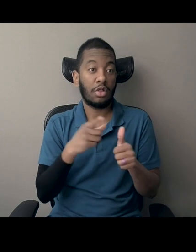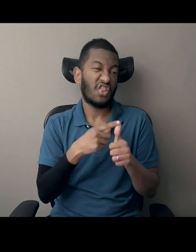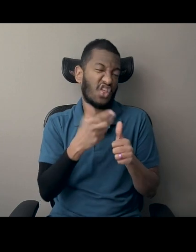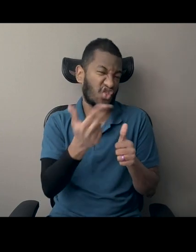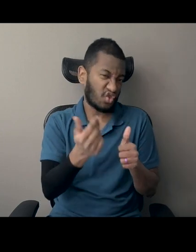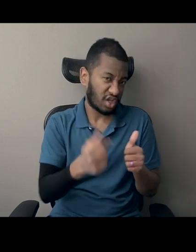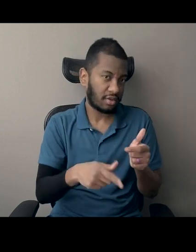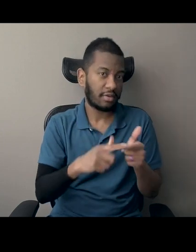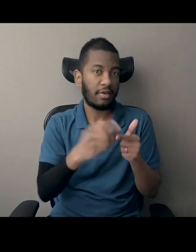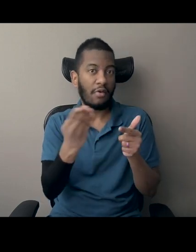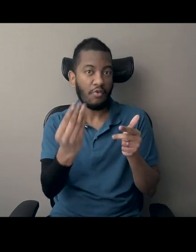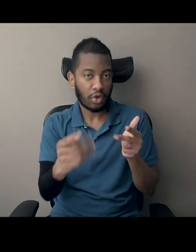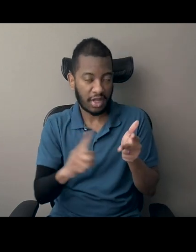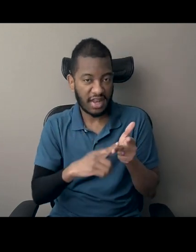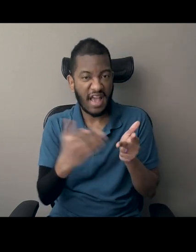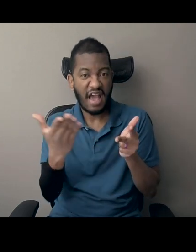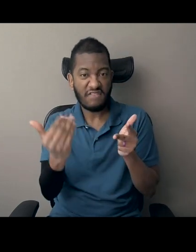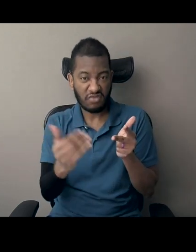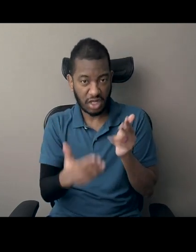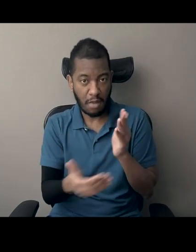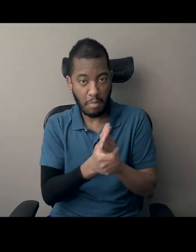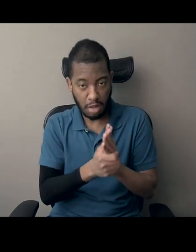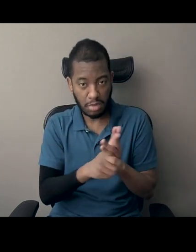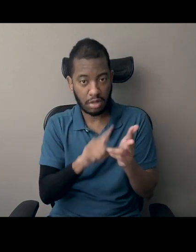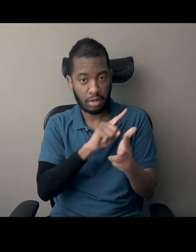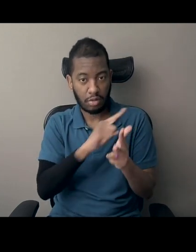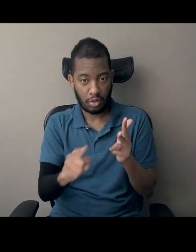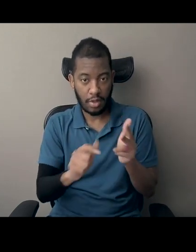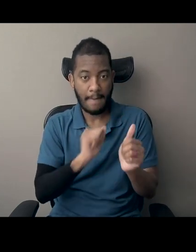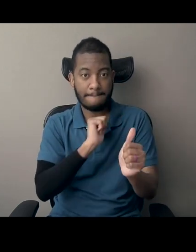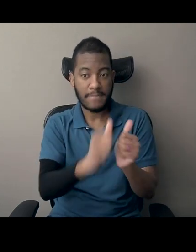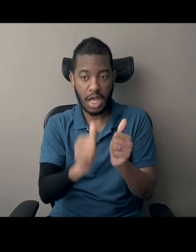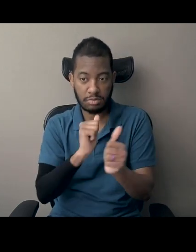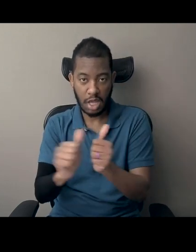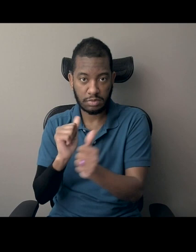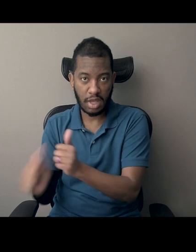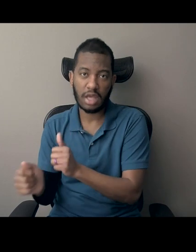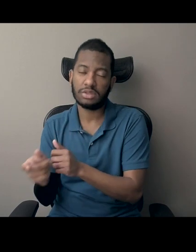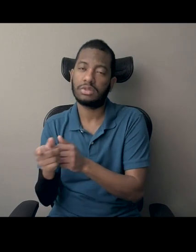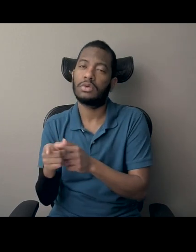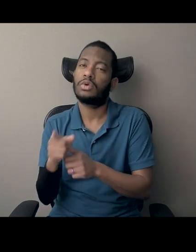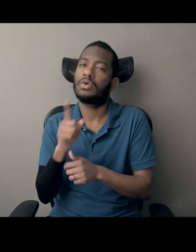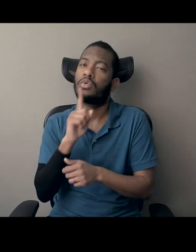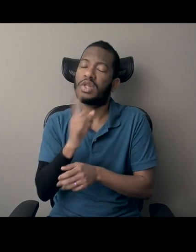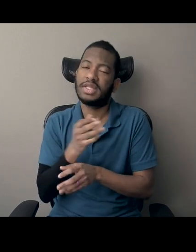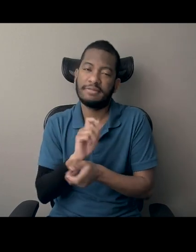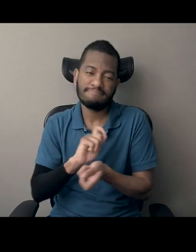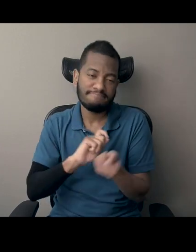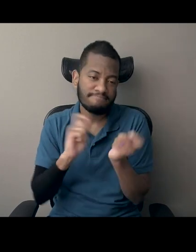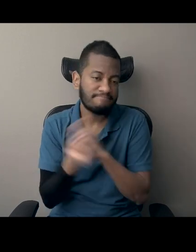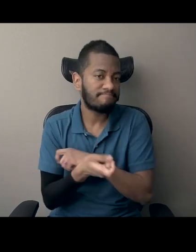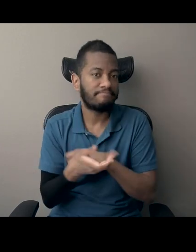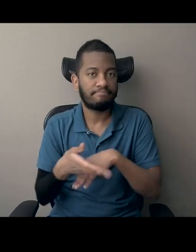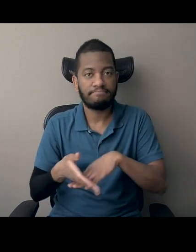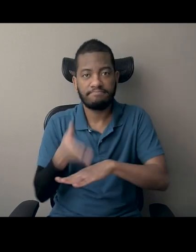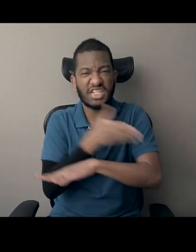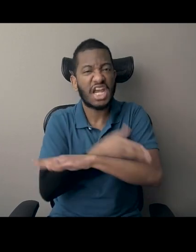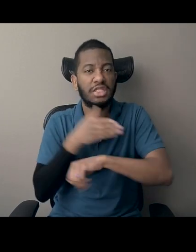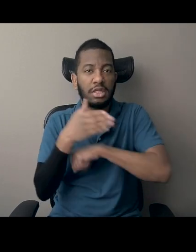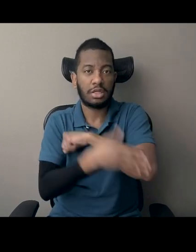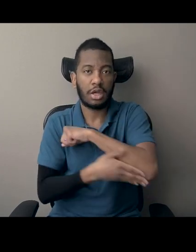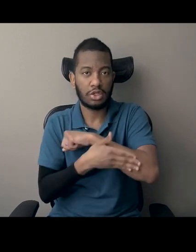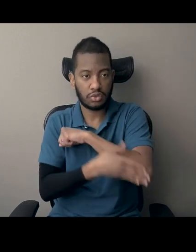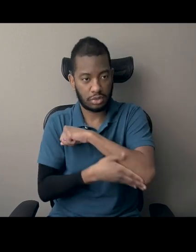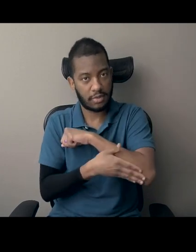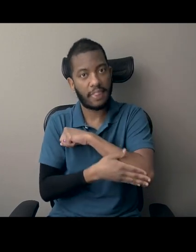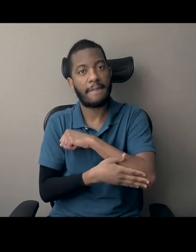15th amendments radically transformed this country and, and made it so much closer, at least on, on